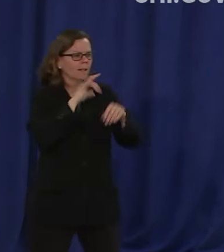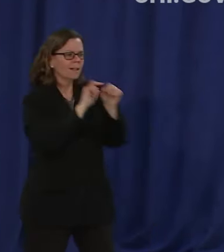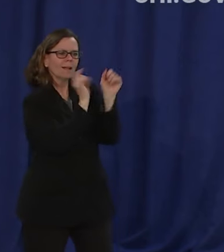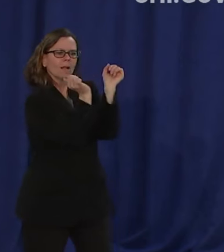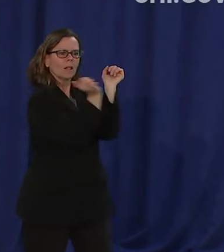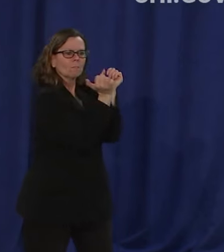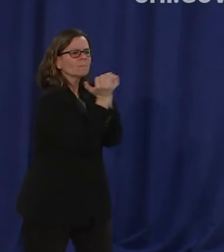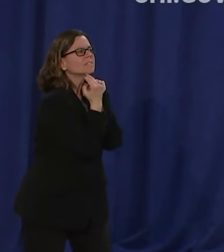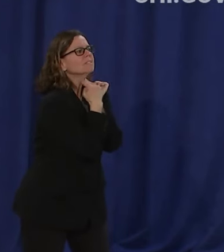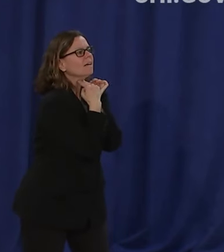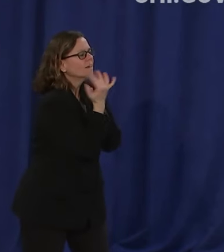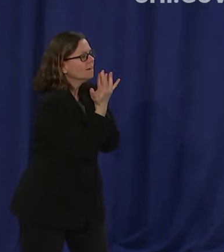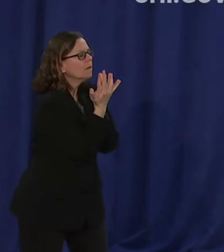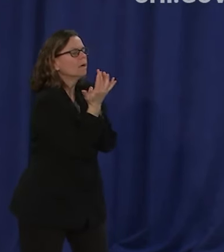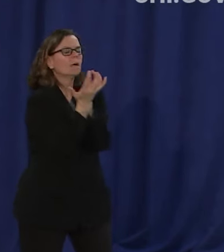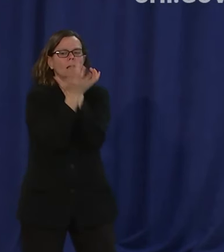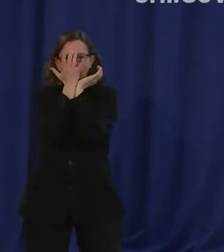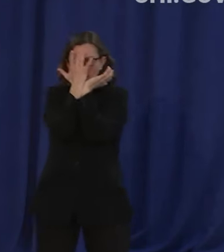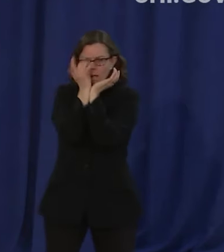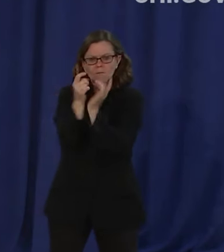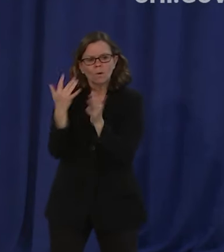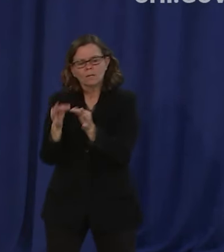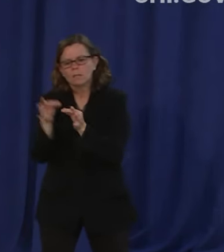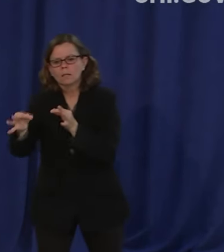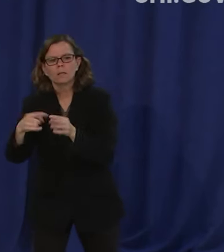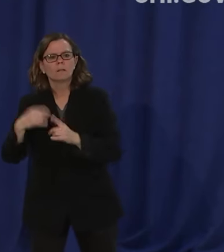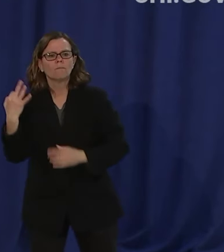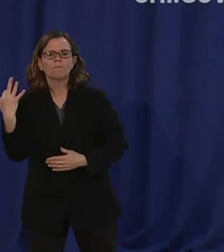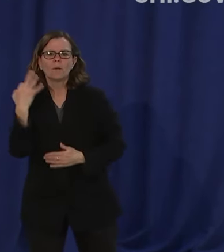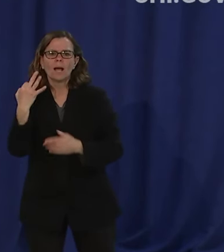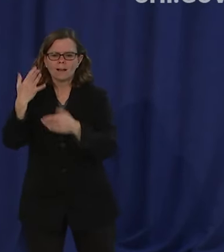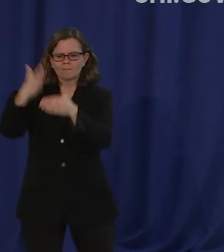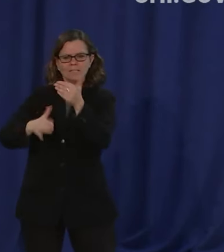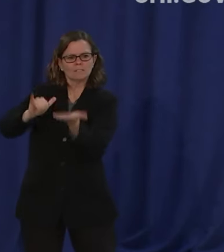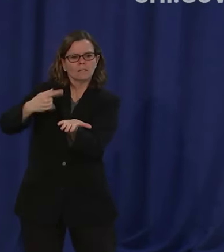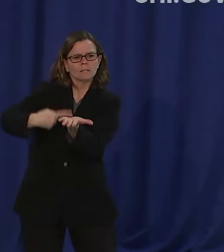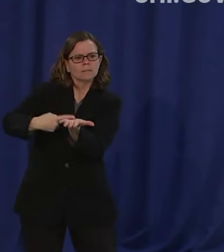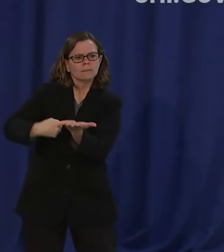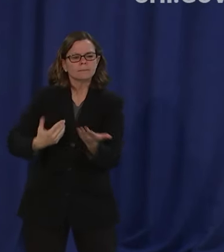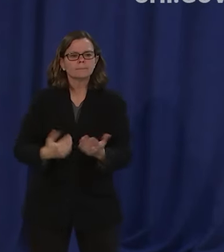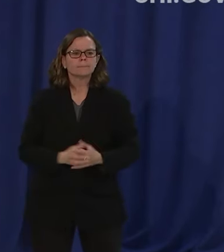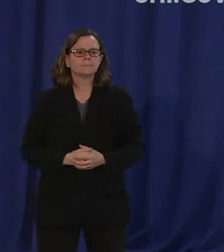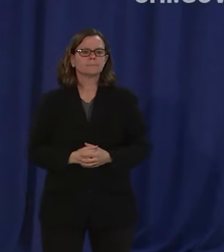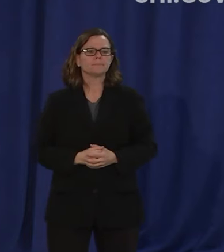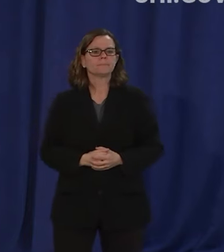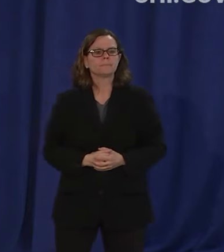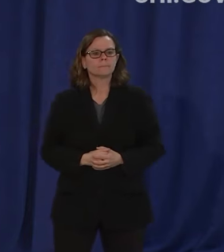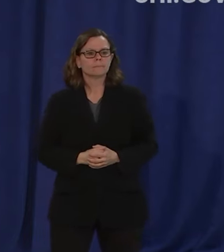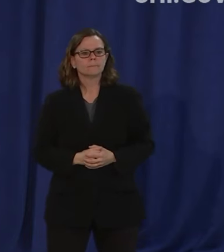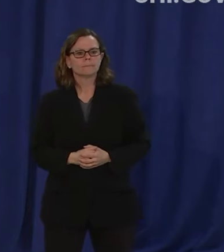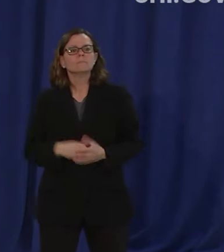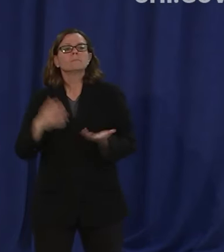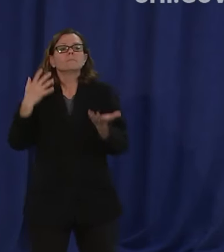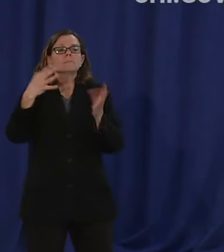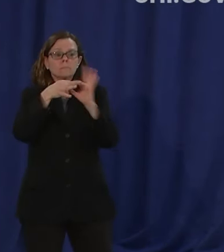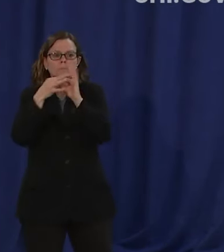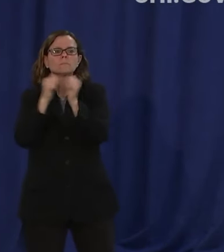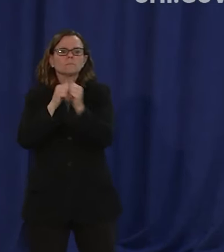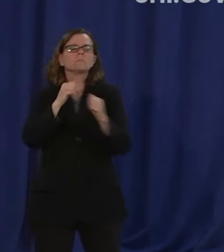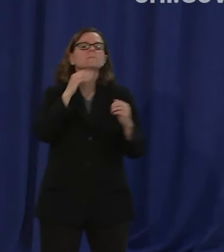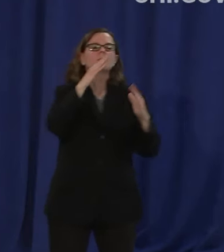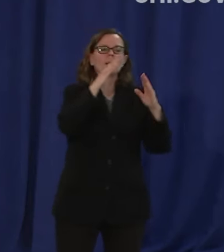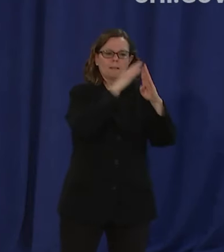last year the city council banned chicago aldermen from lobbying state and local government and vice versa with their counterparts you